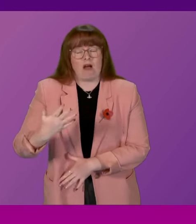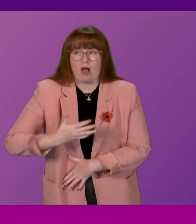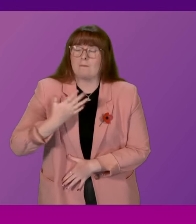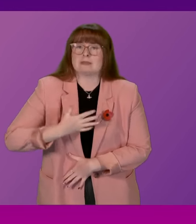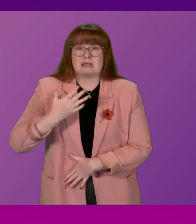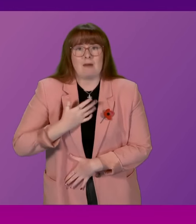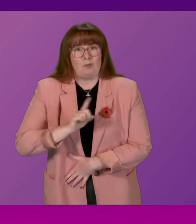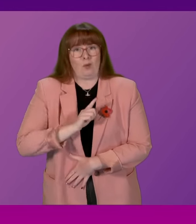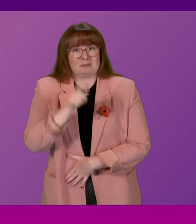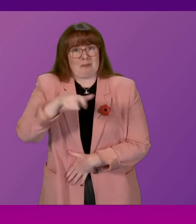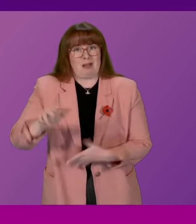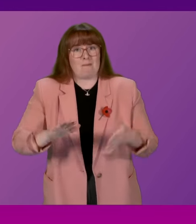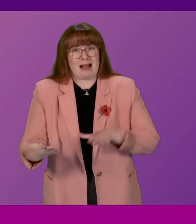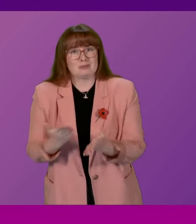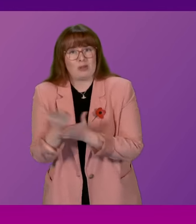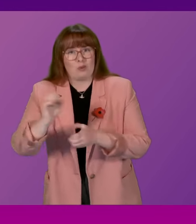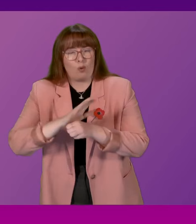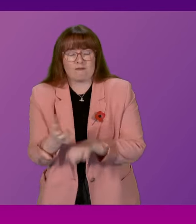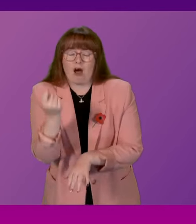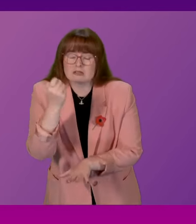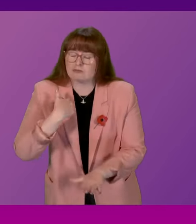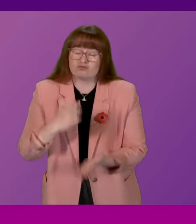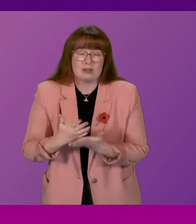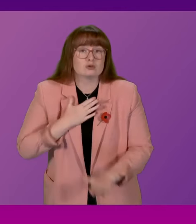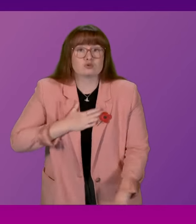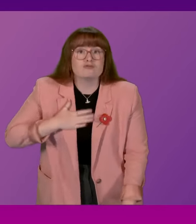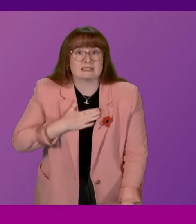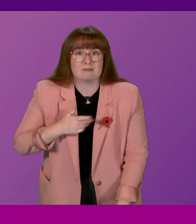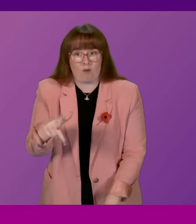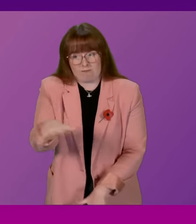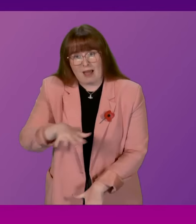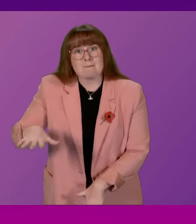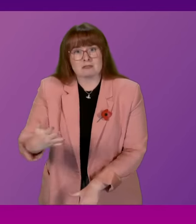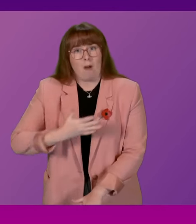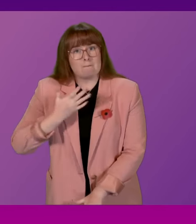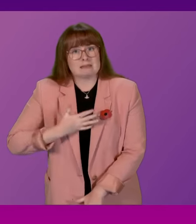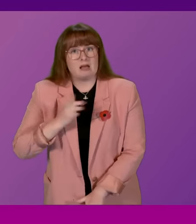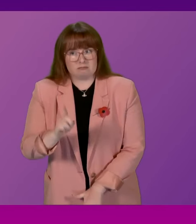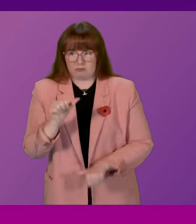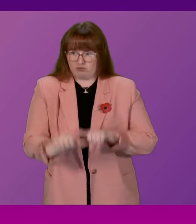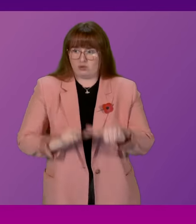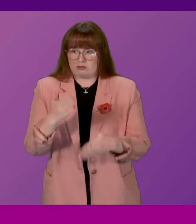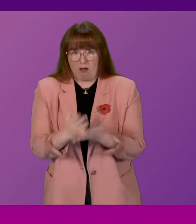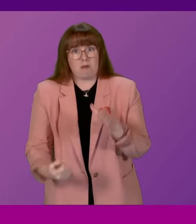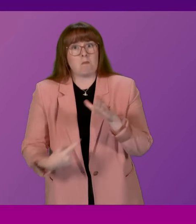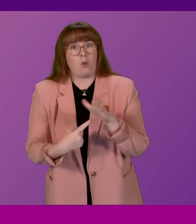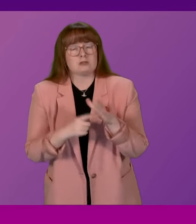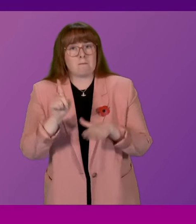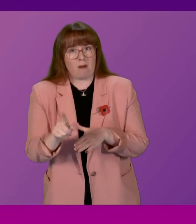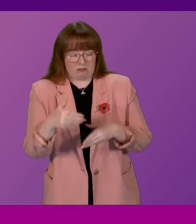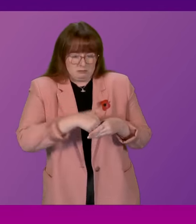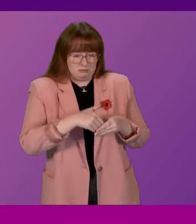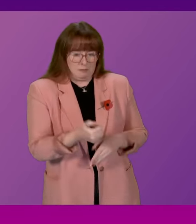have been bereaved by COVID and apologise unreservedly to them. While the process is important, the substance of those messages